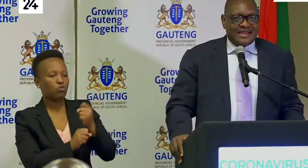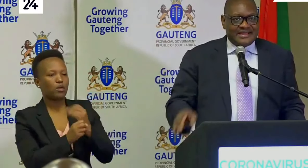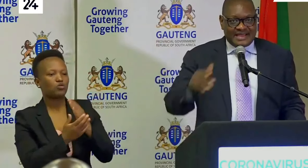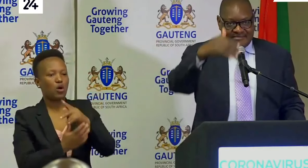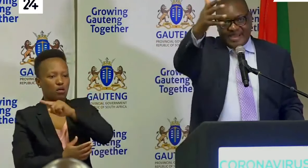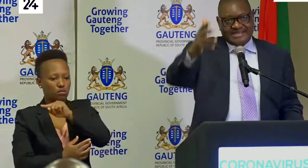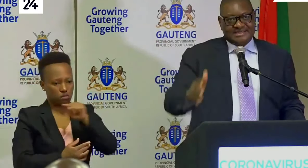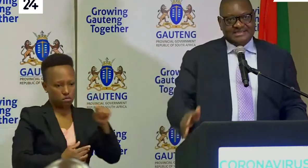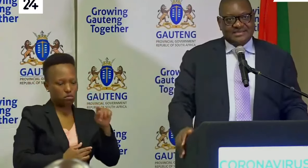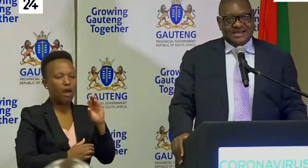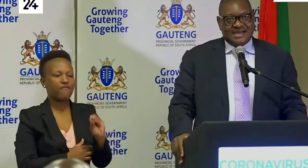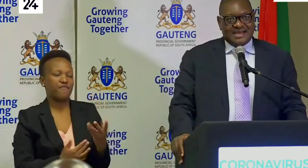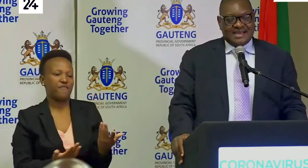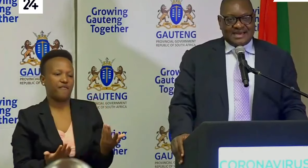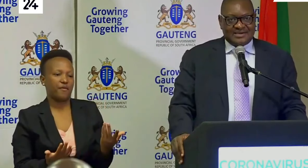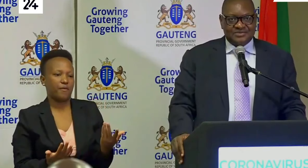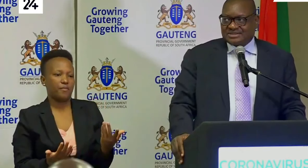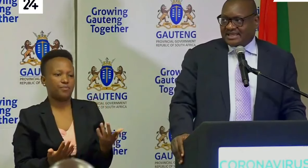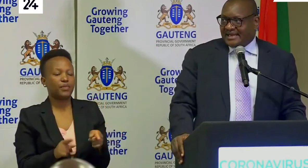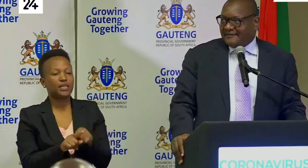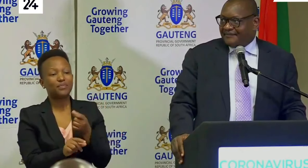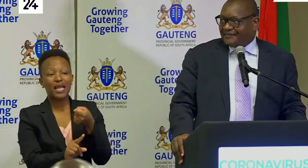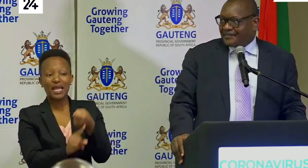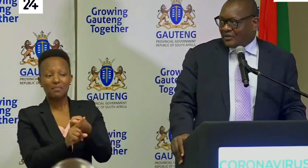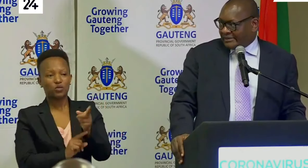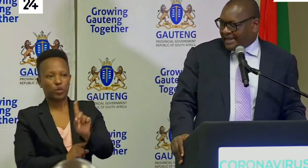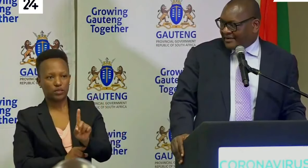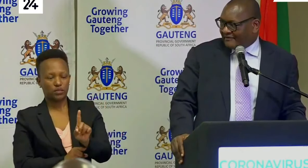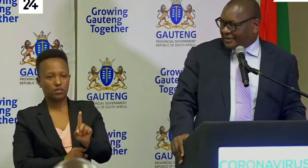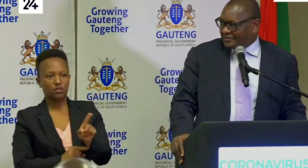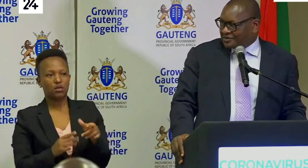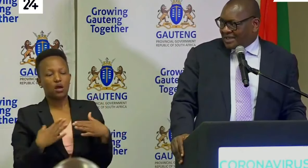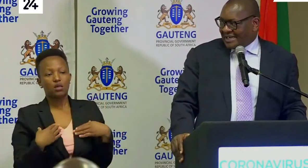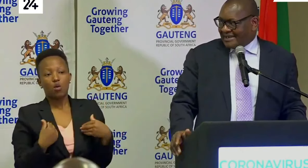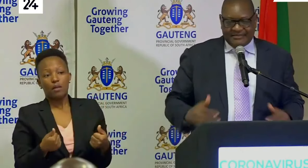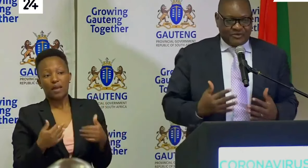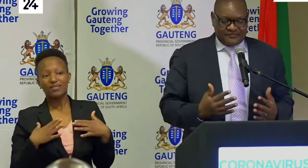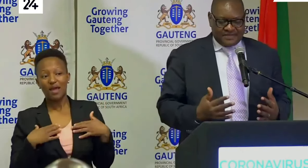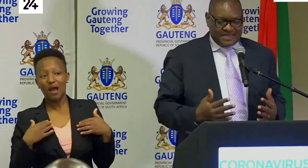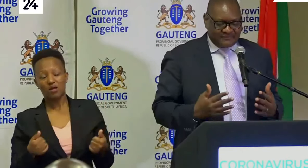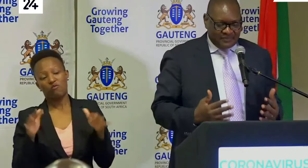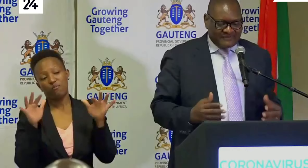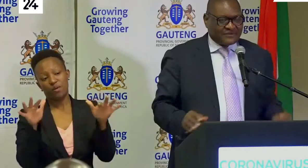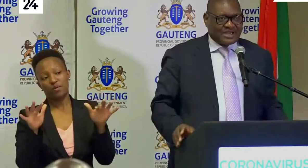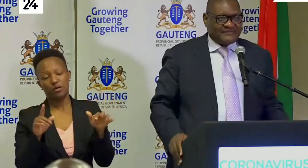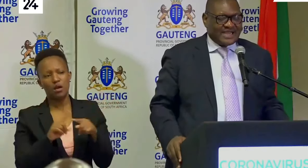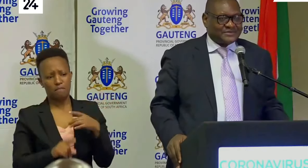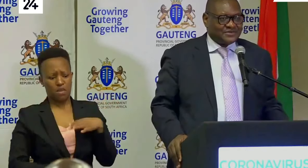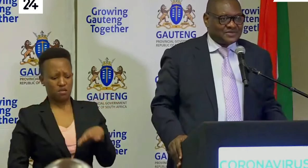and the impact around the well-being of people so I am confident of